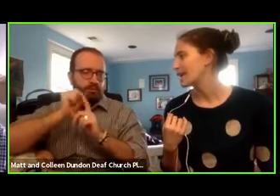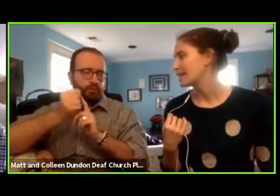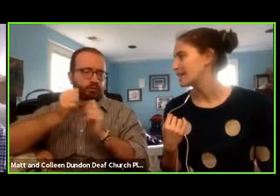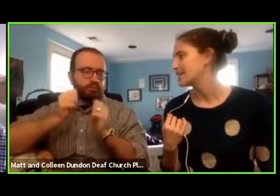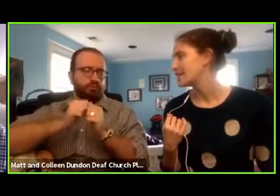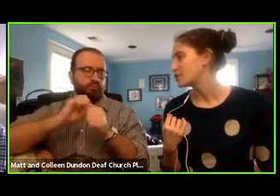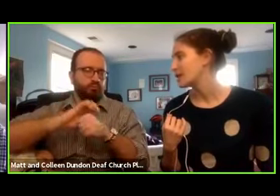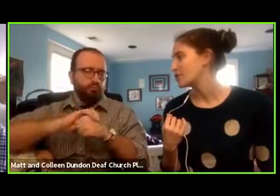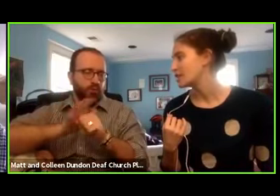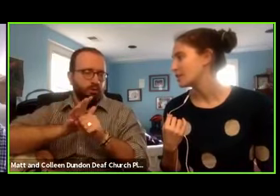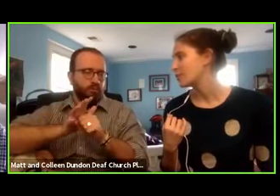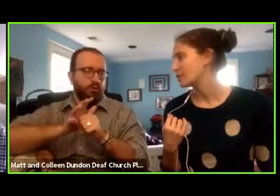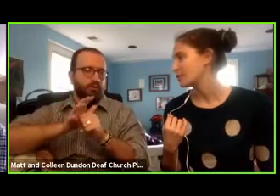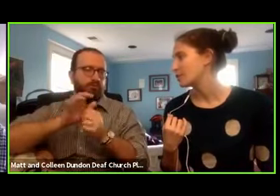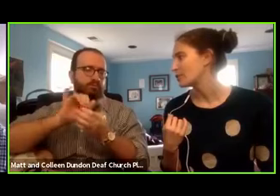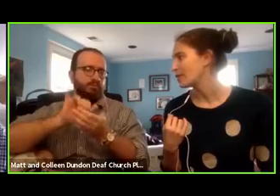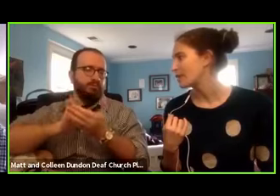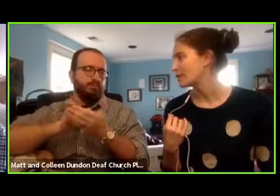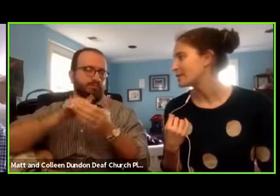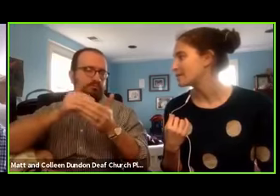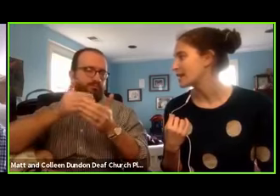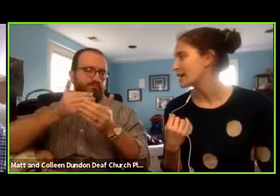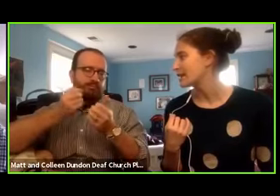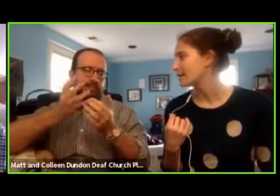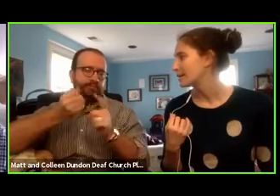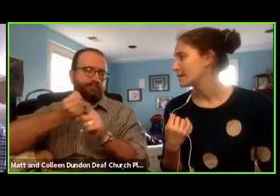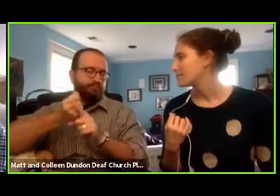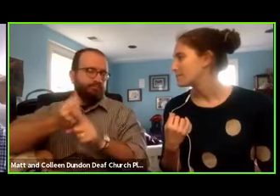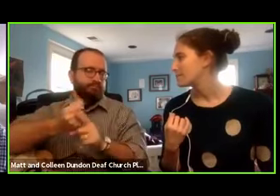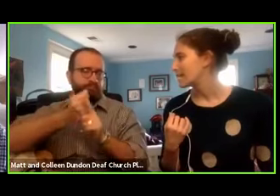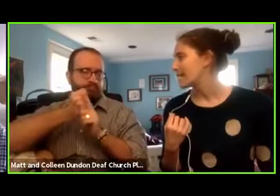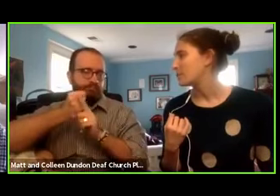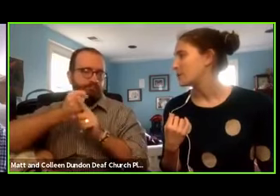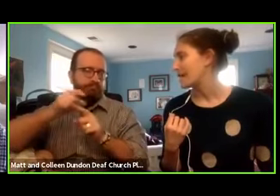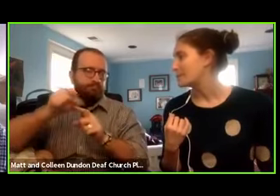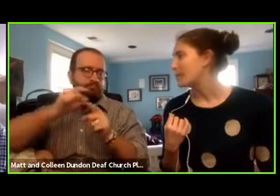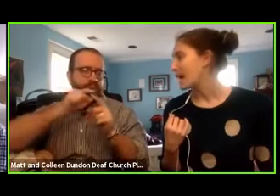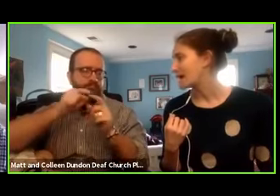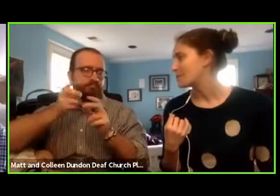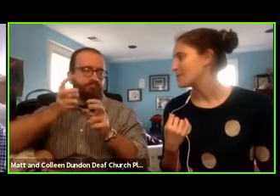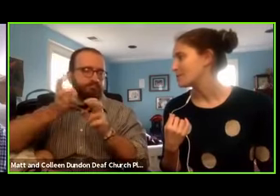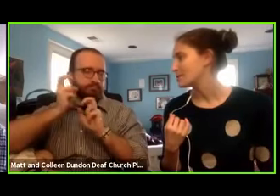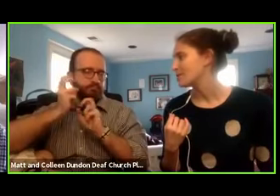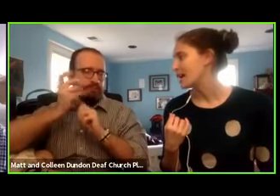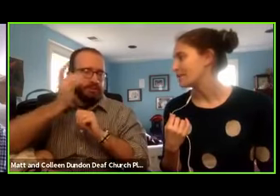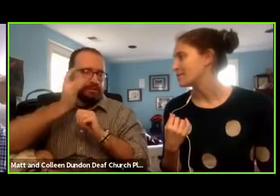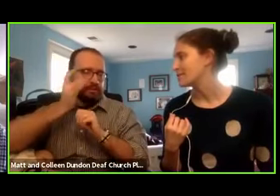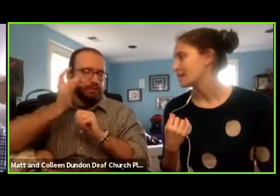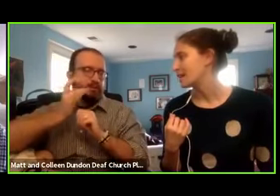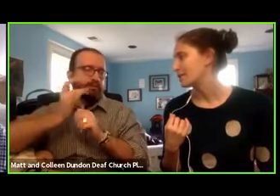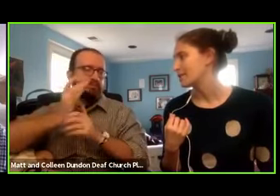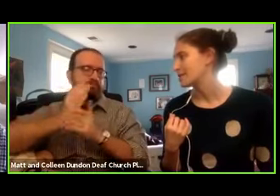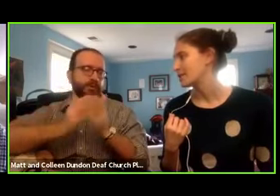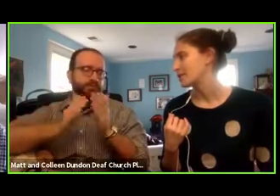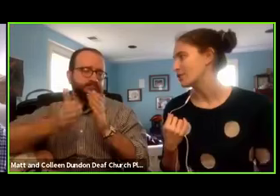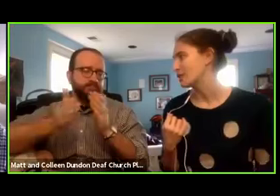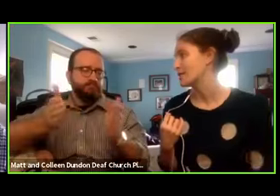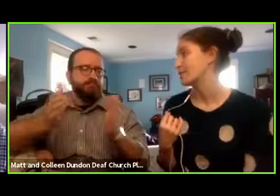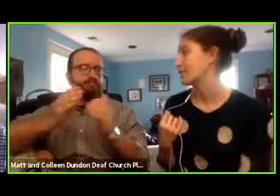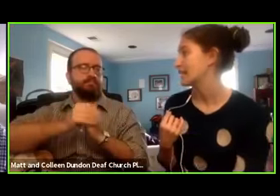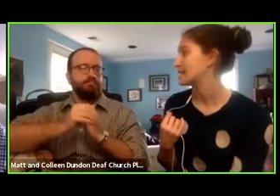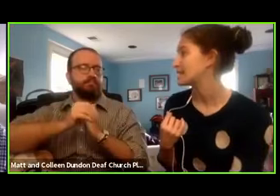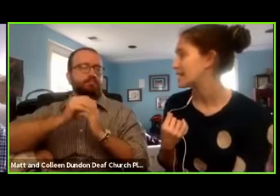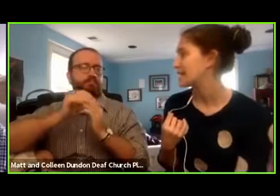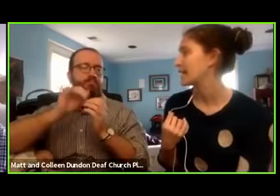work in this situation with coronavirus. That it would impact people's lives, um, as, you know,